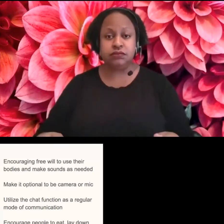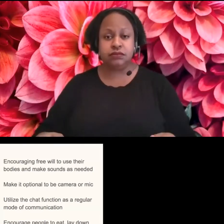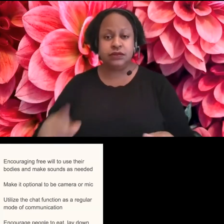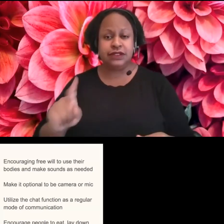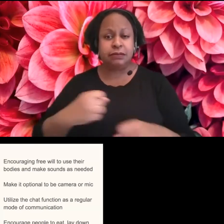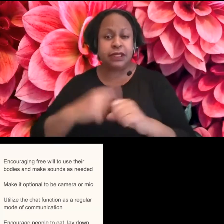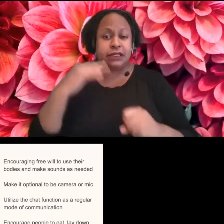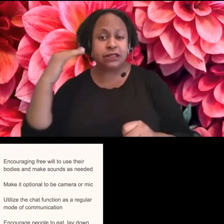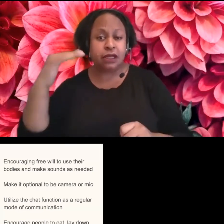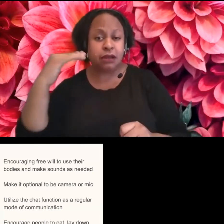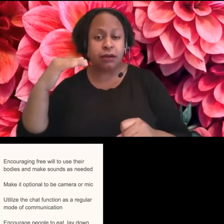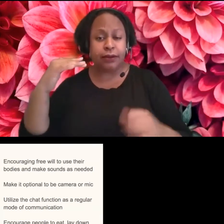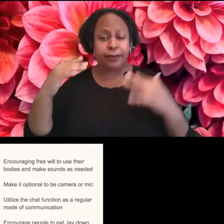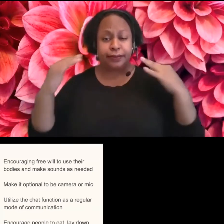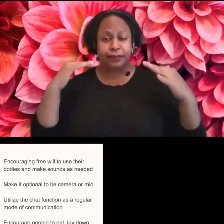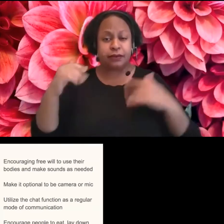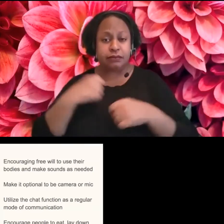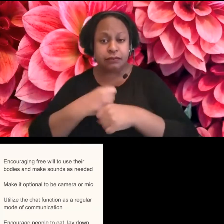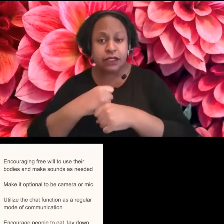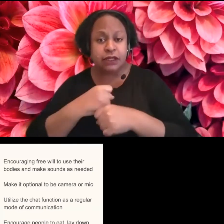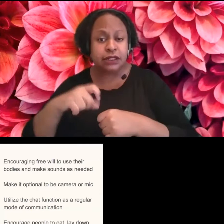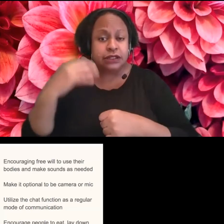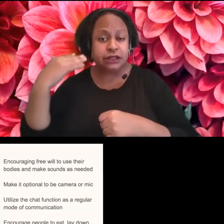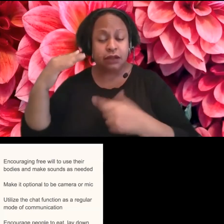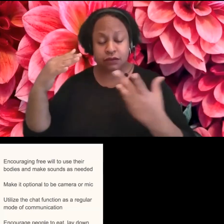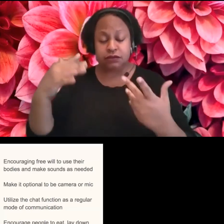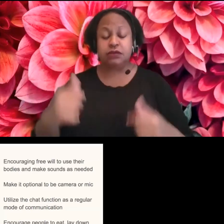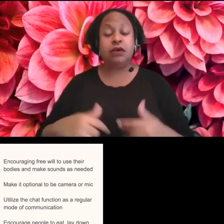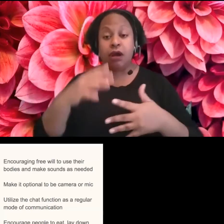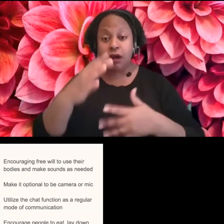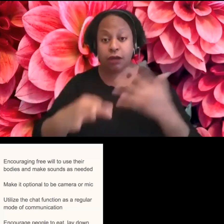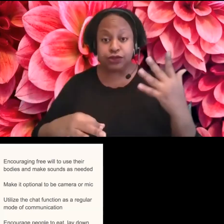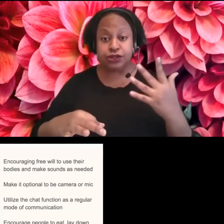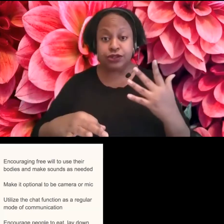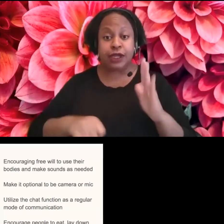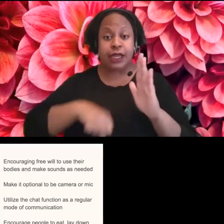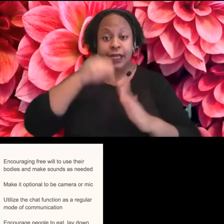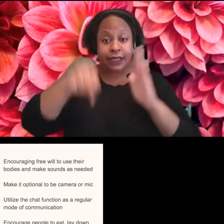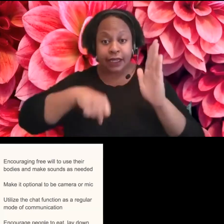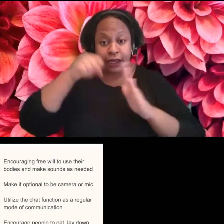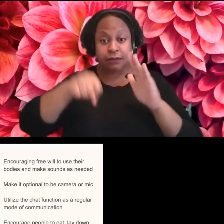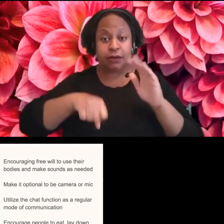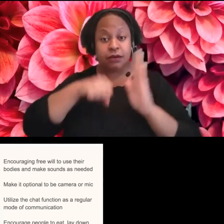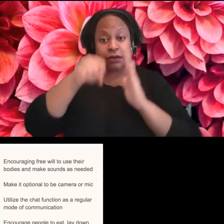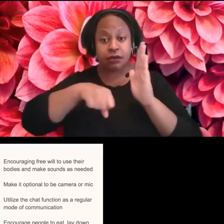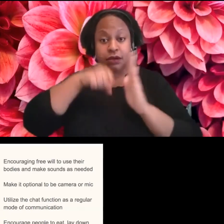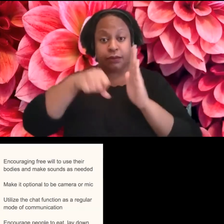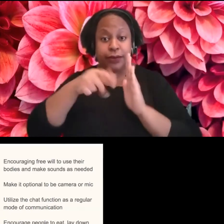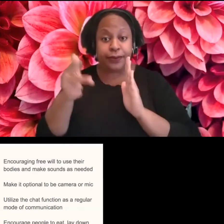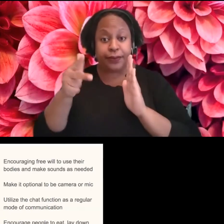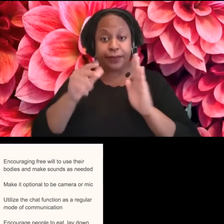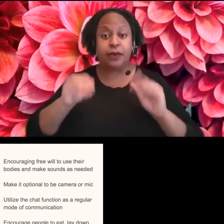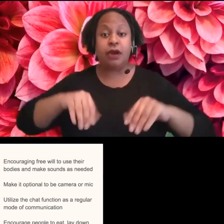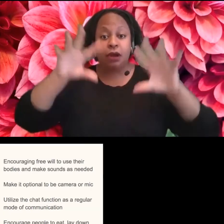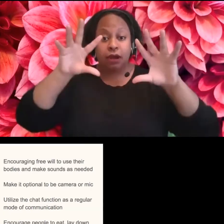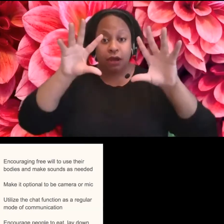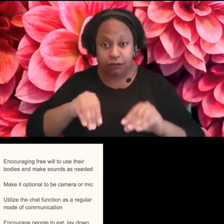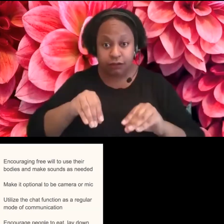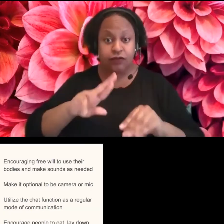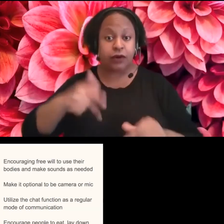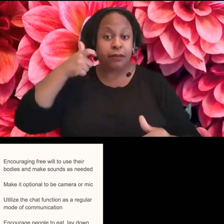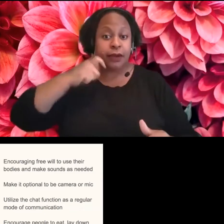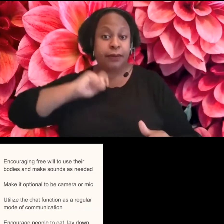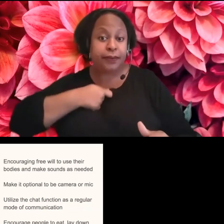I think the option, making it optional to be on camera or on mic is a huge part of the relaxed setting as well. I,